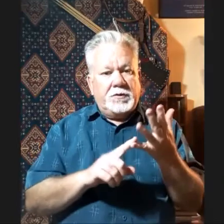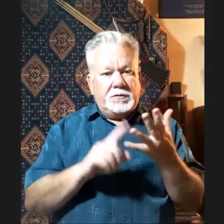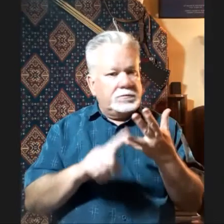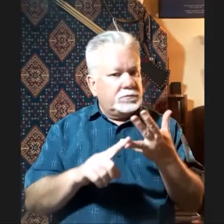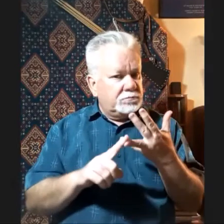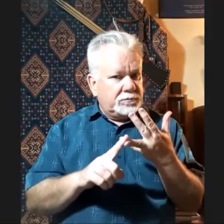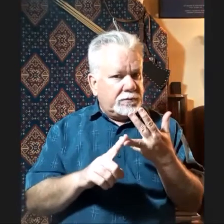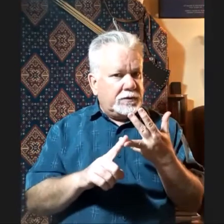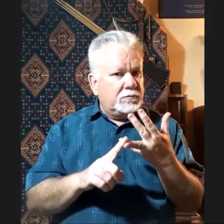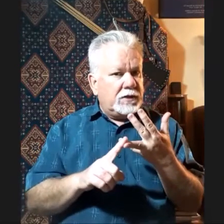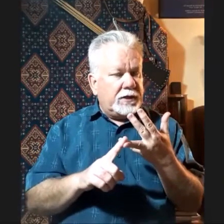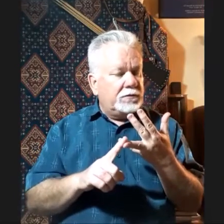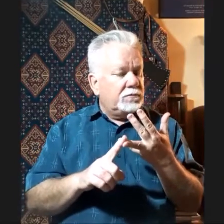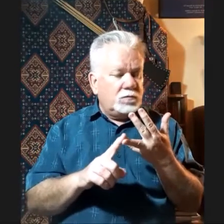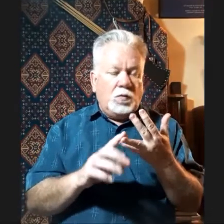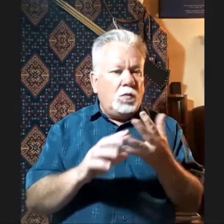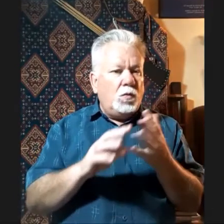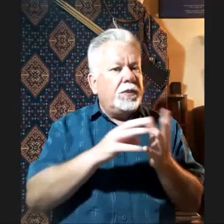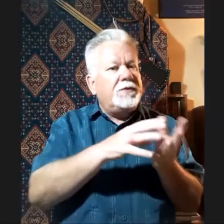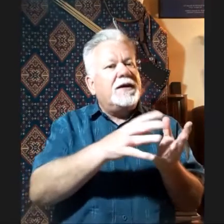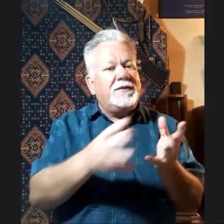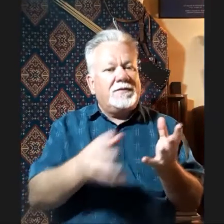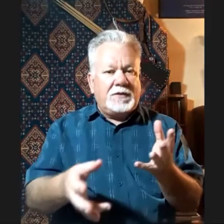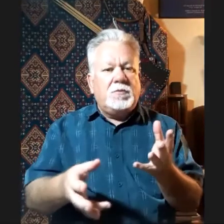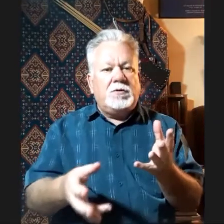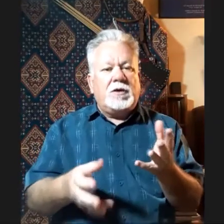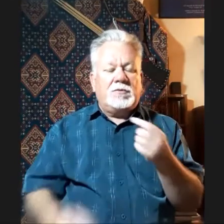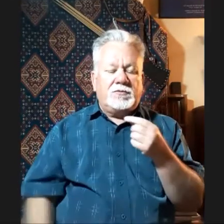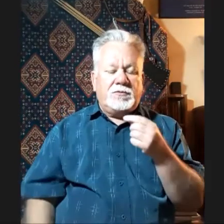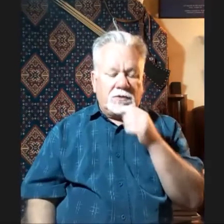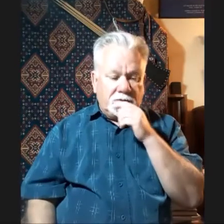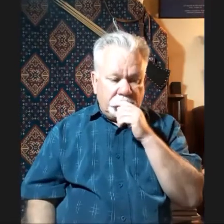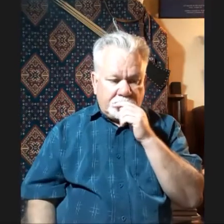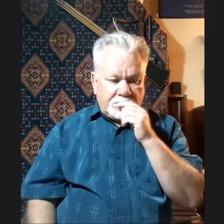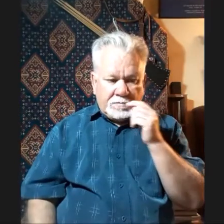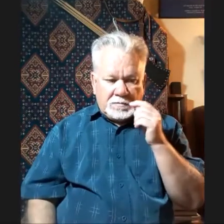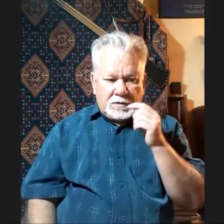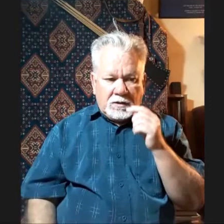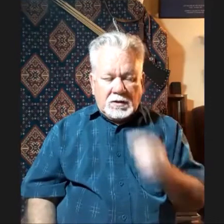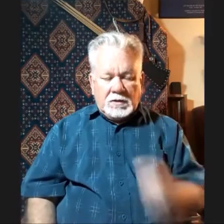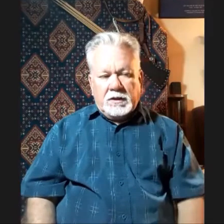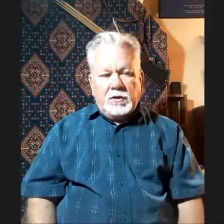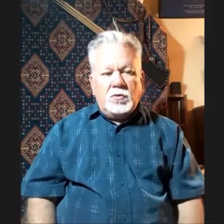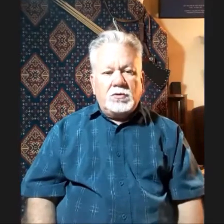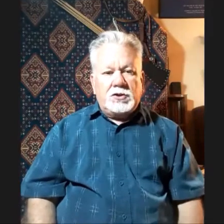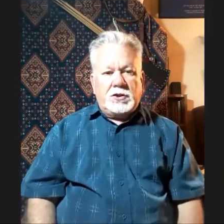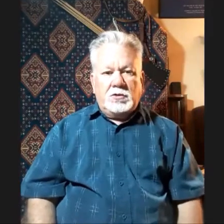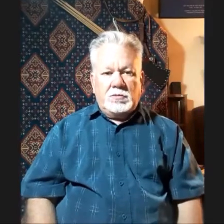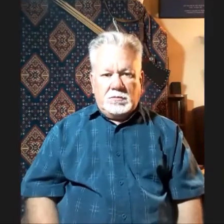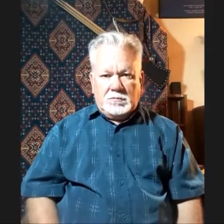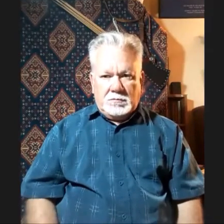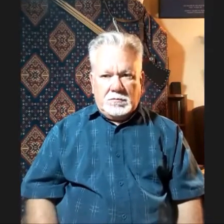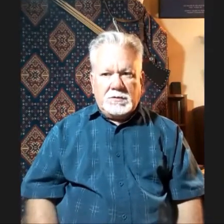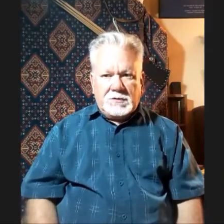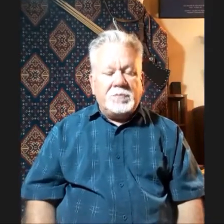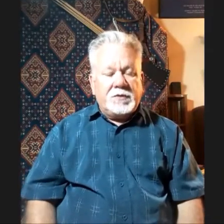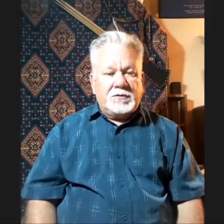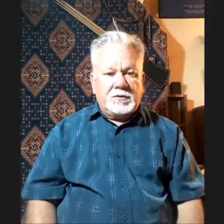and the dates that we were able to fire, they all show some things in